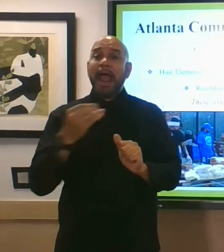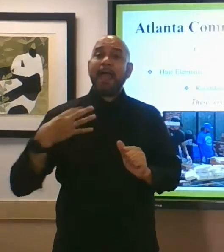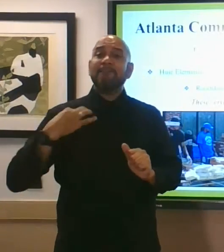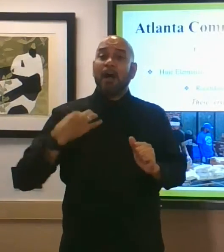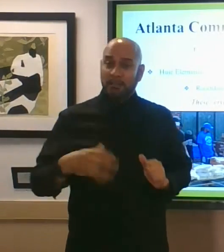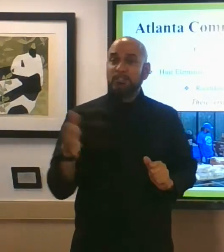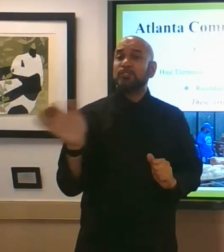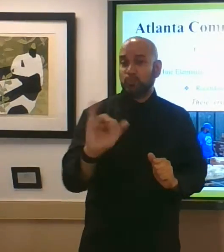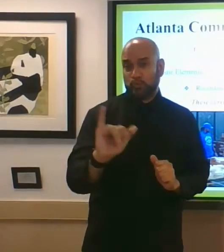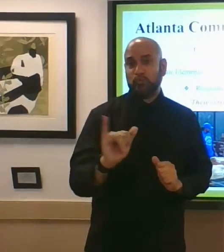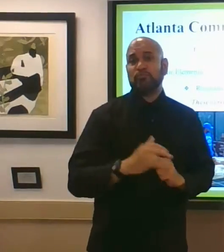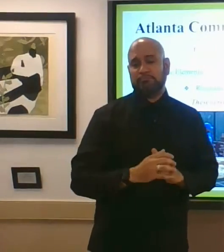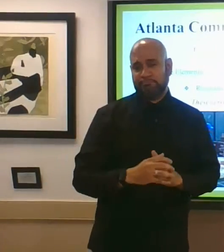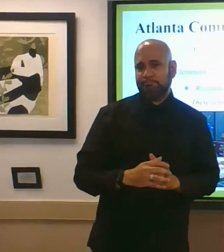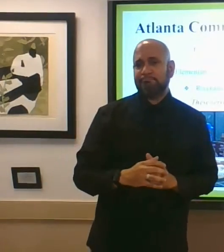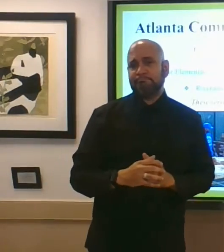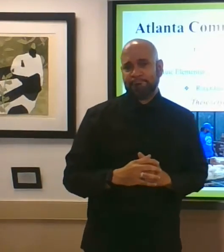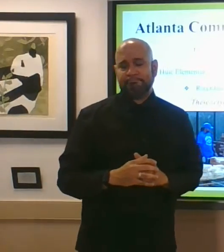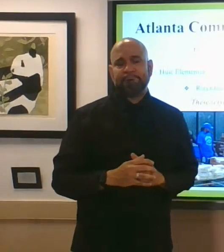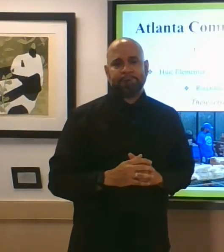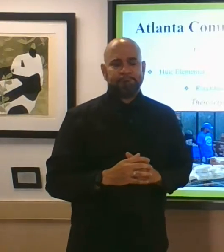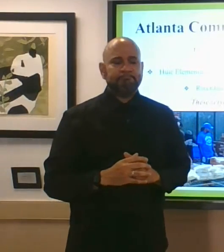volunteers and volunteers